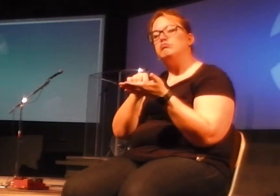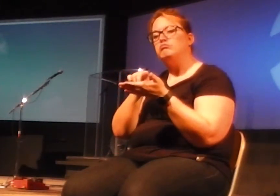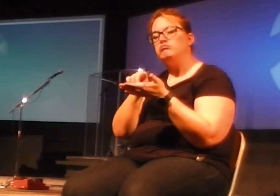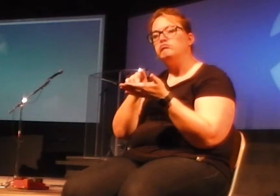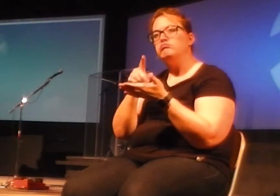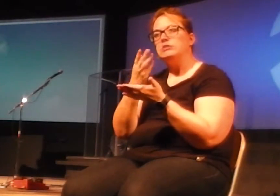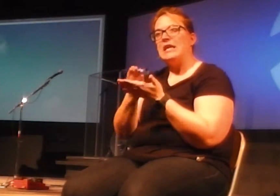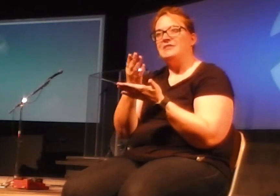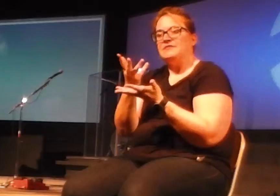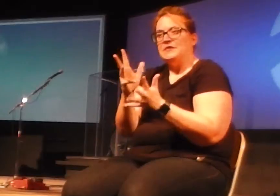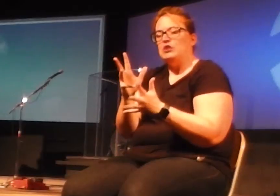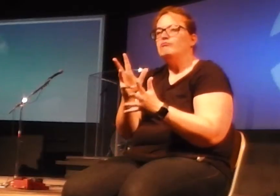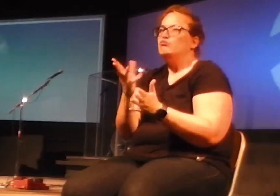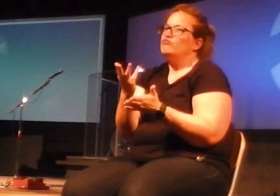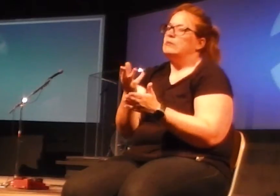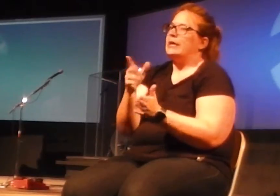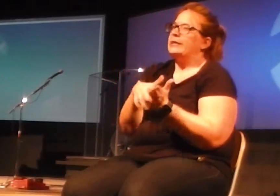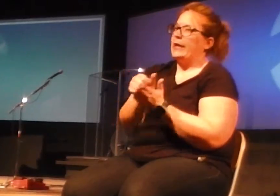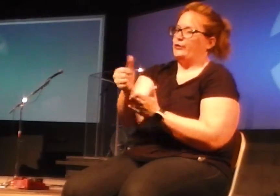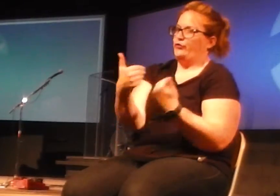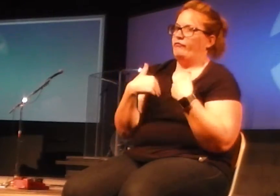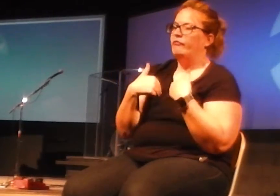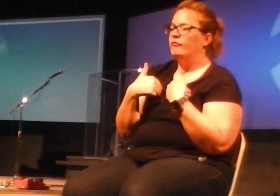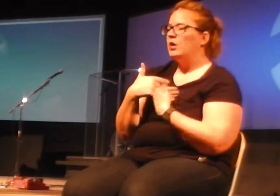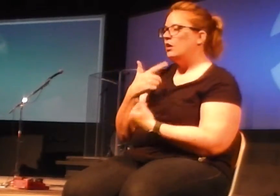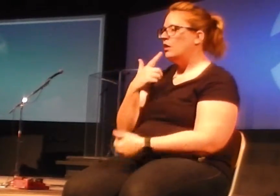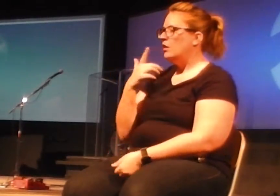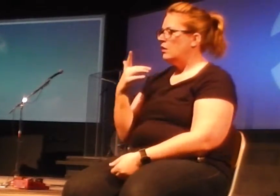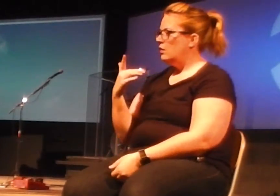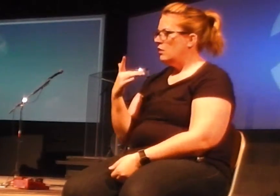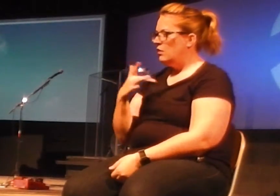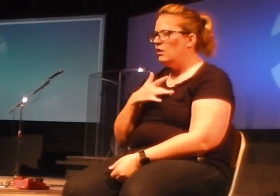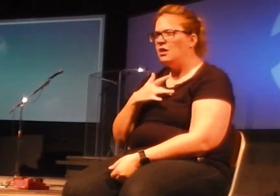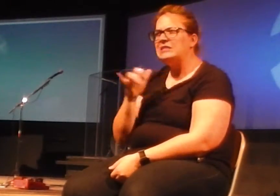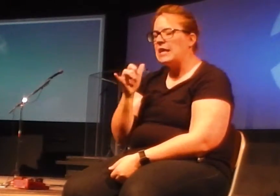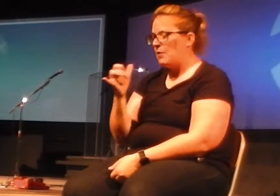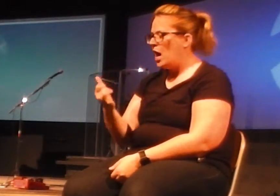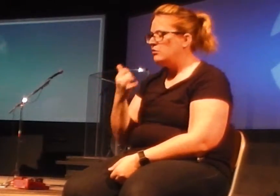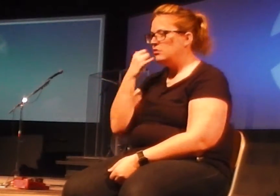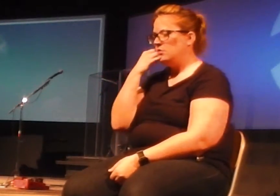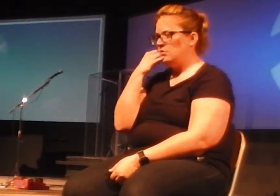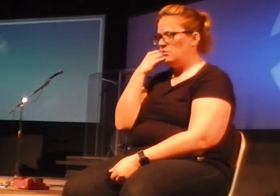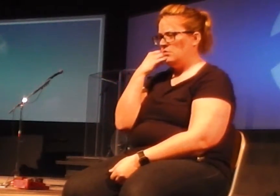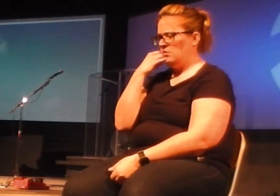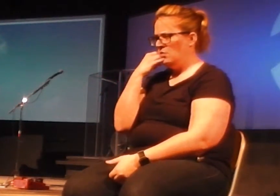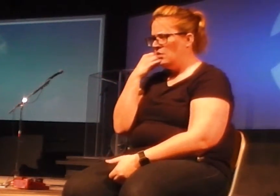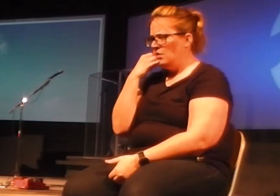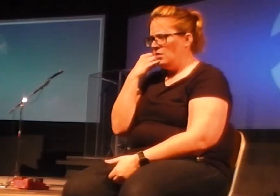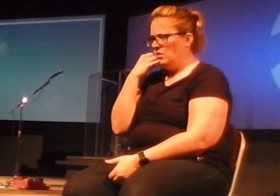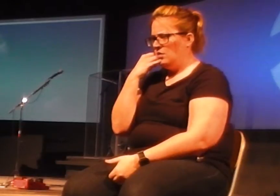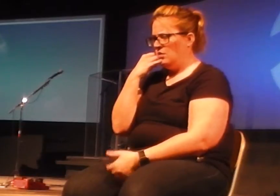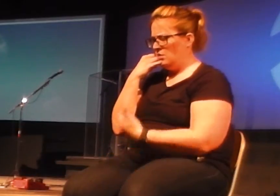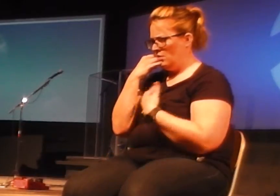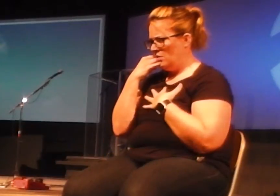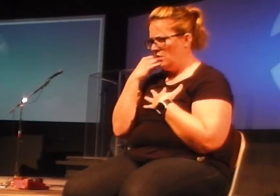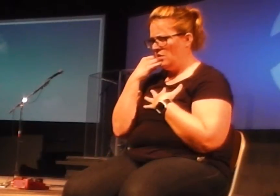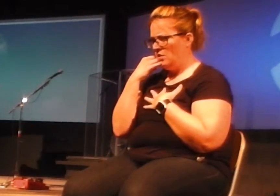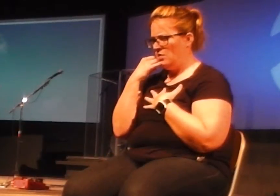cancer. It is the same thing. was, it was this moment on the phone. I looked at it like this news hits you and you think to